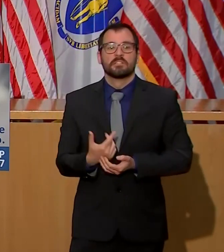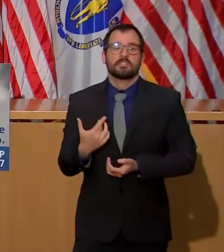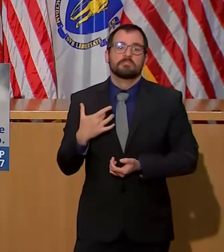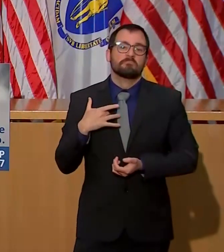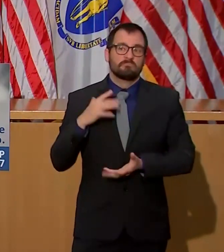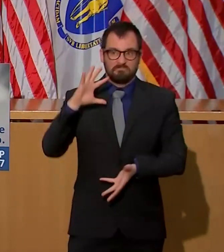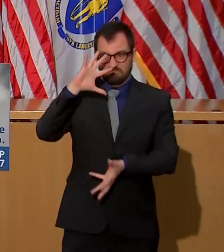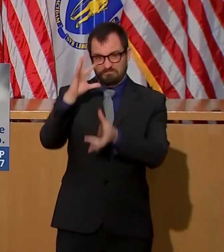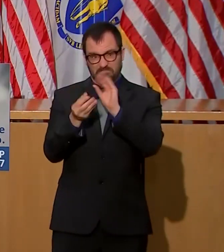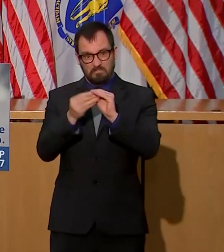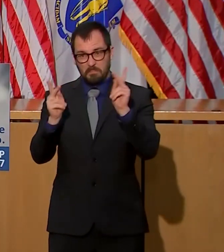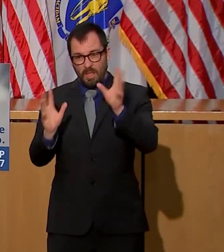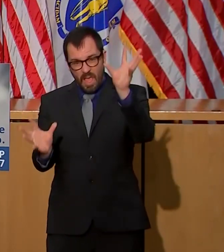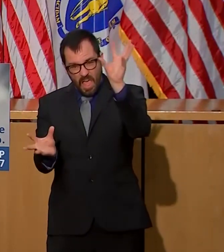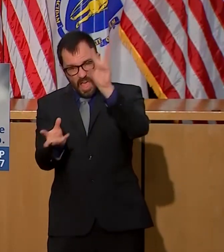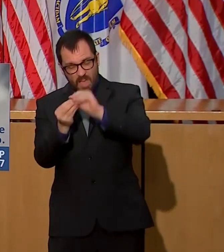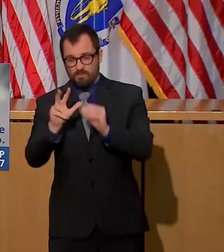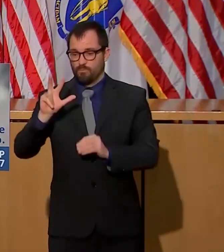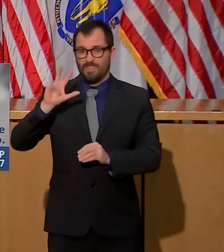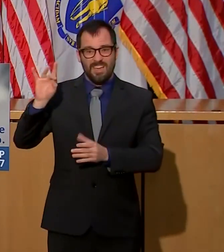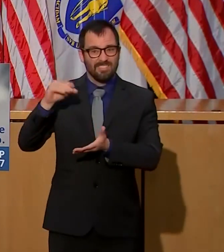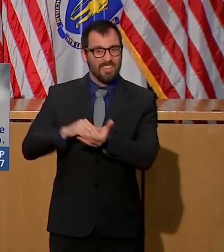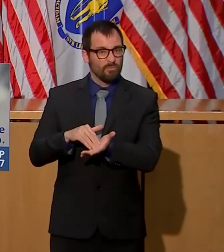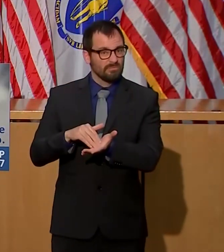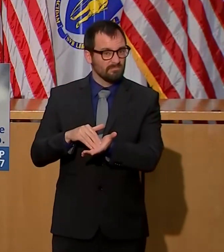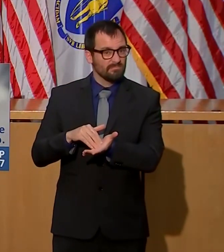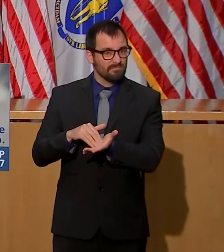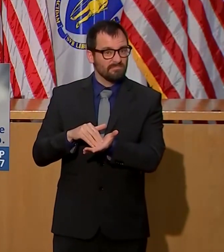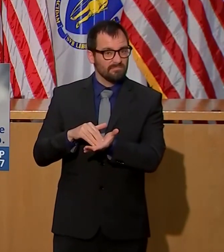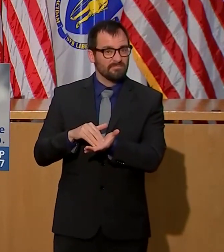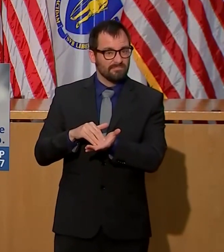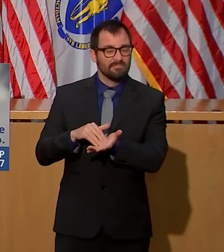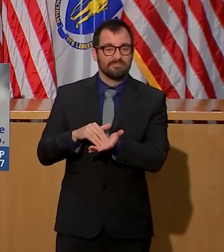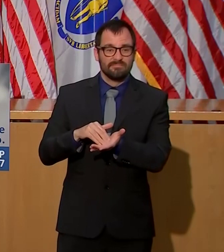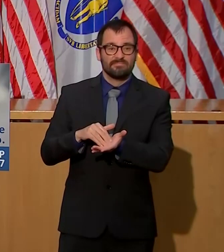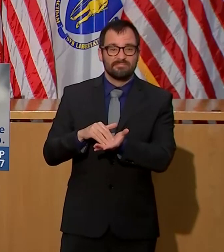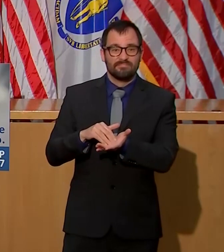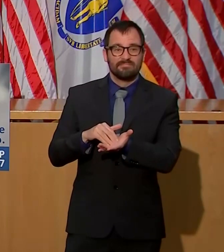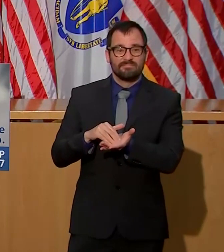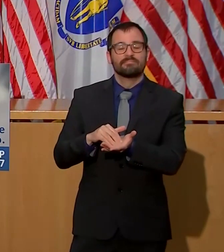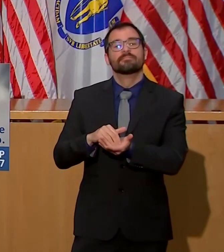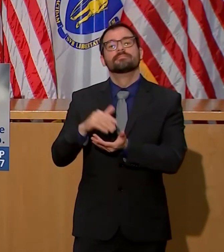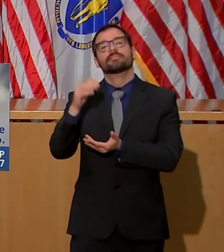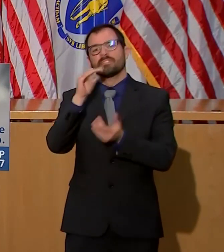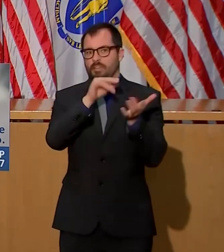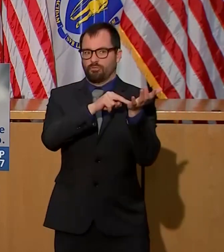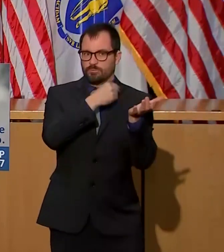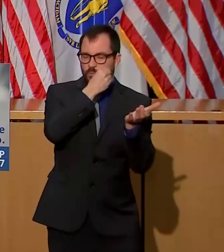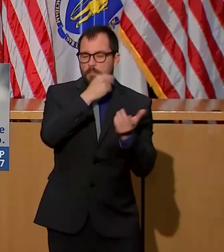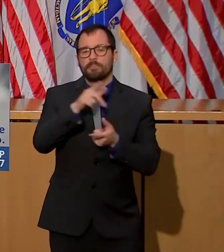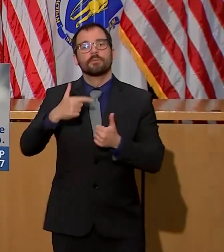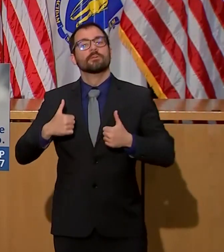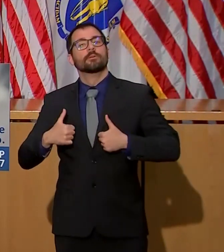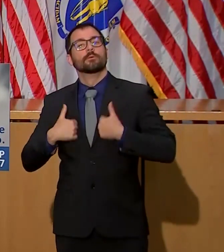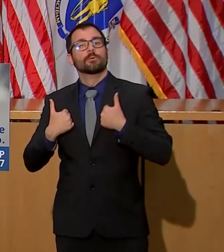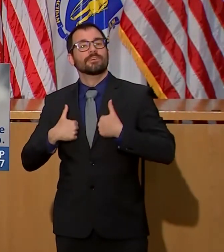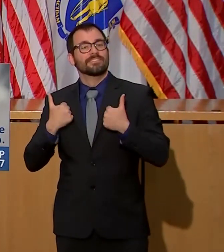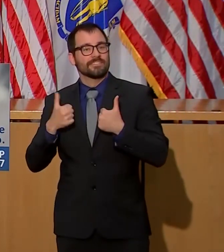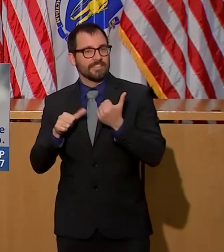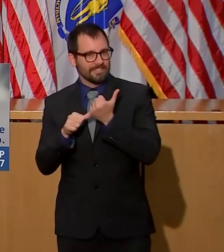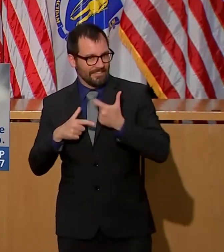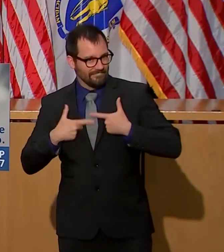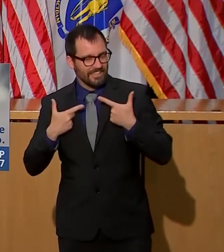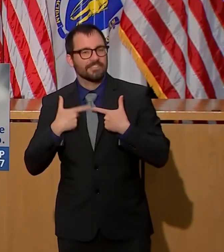,000 in nursing homes. To date, 10,031 residents and staff working in long-term care facilities